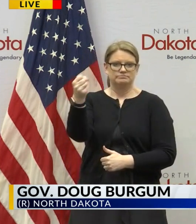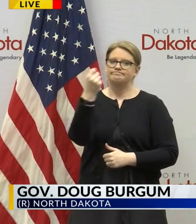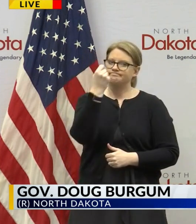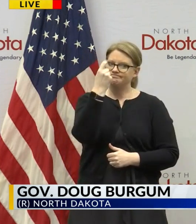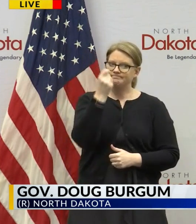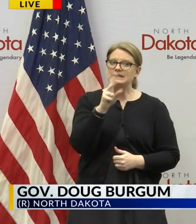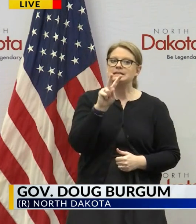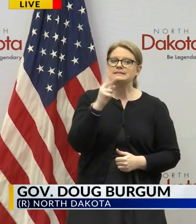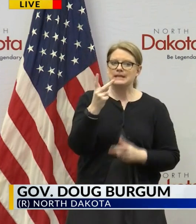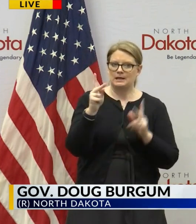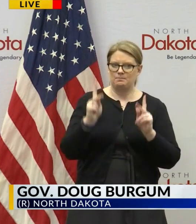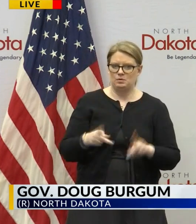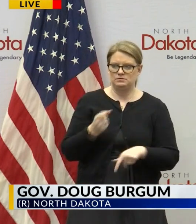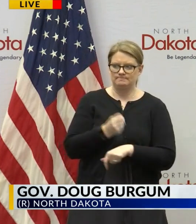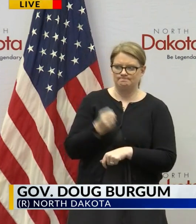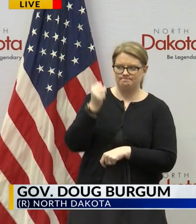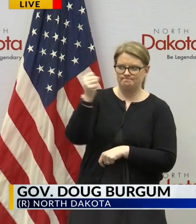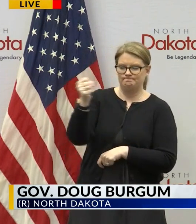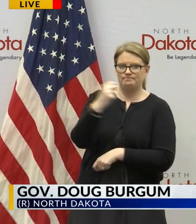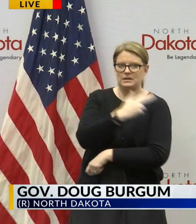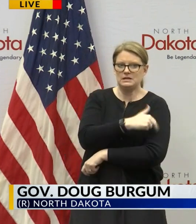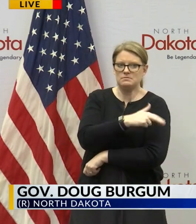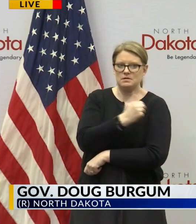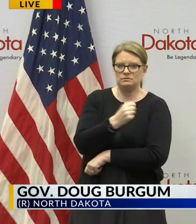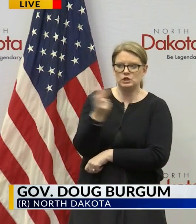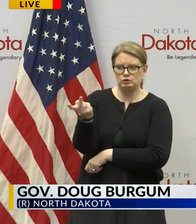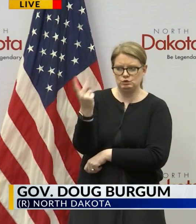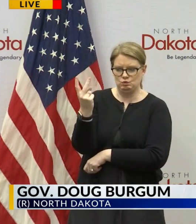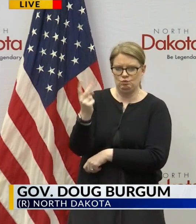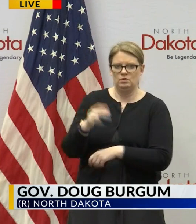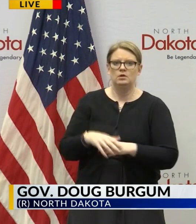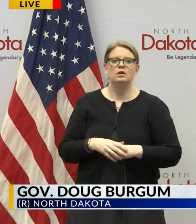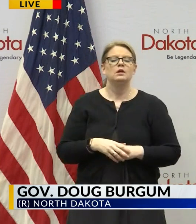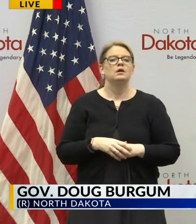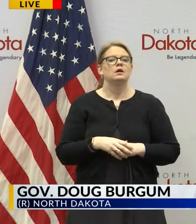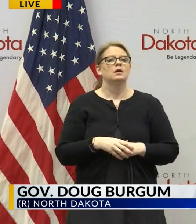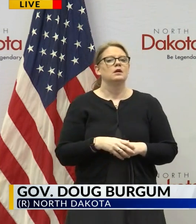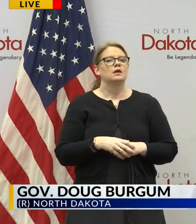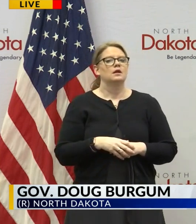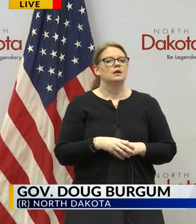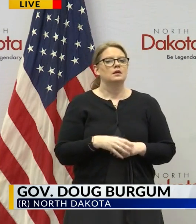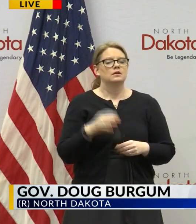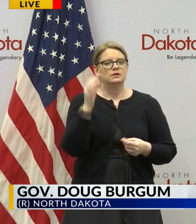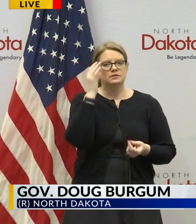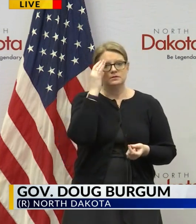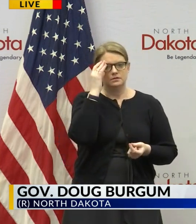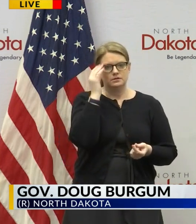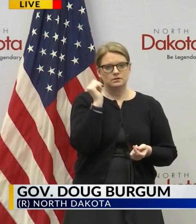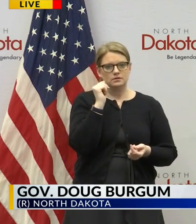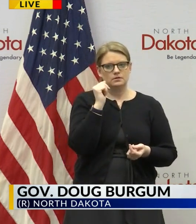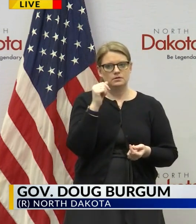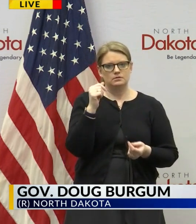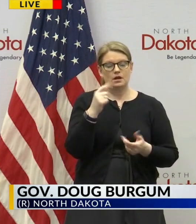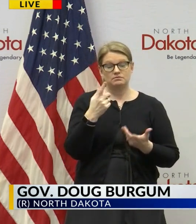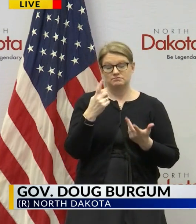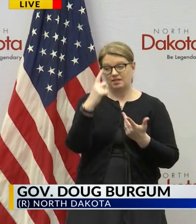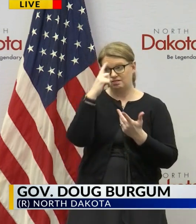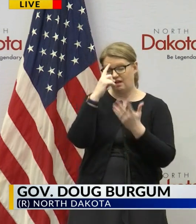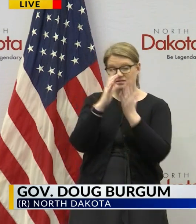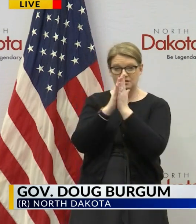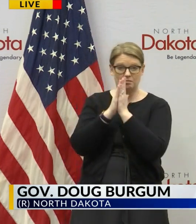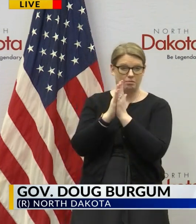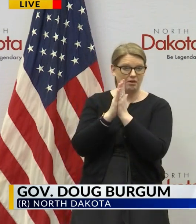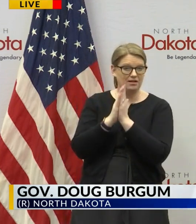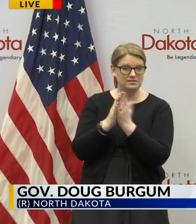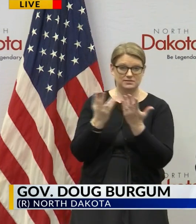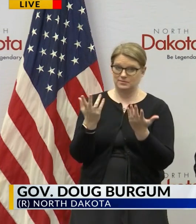individual so now we have two individuals in North Dakota who are hospitalized and and of course we our thoughts and prayers are with anybody